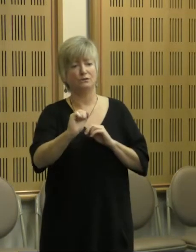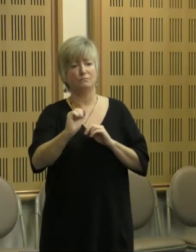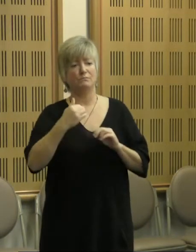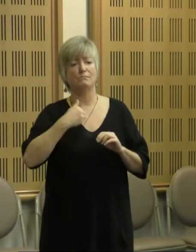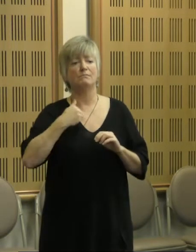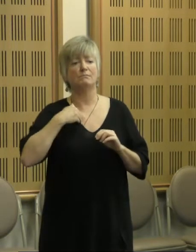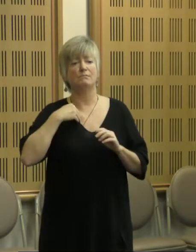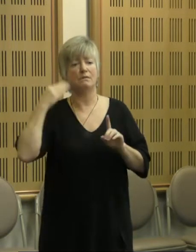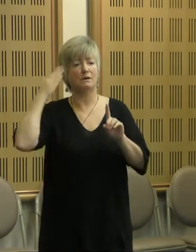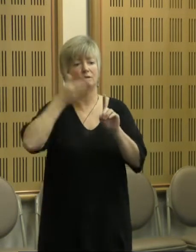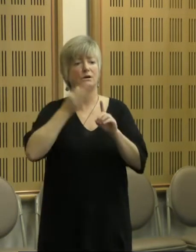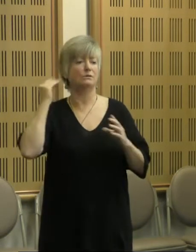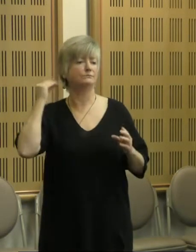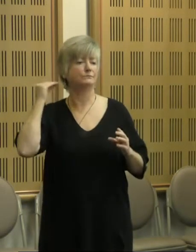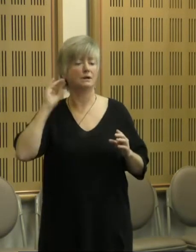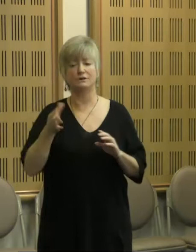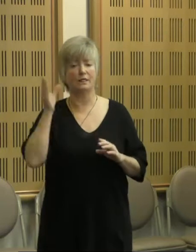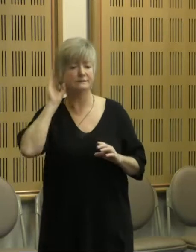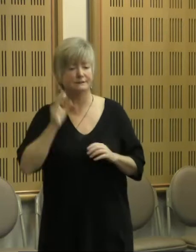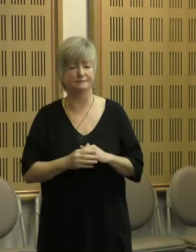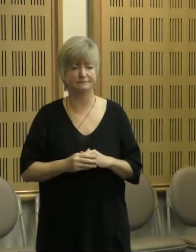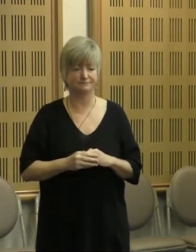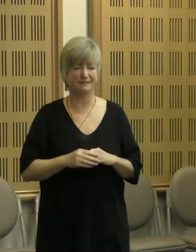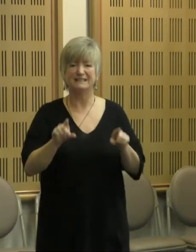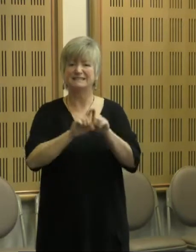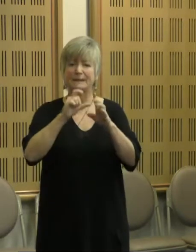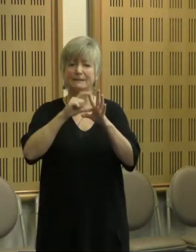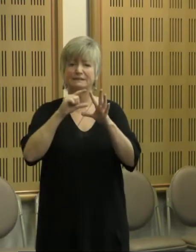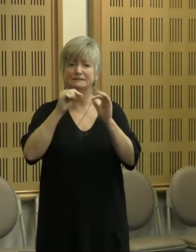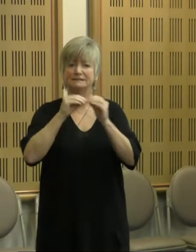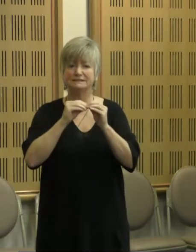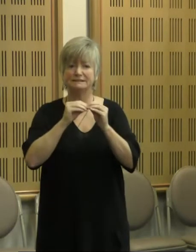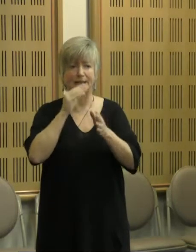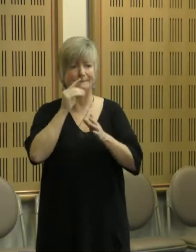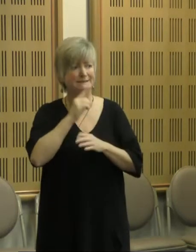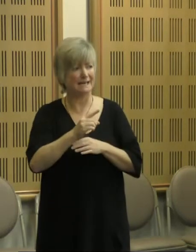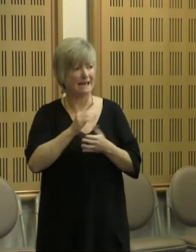So that's, I think, very important to, as Deb mentioned, how do we actually really listen,